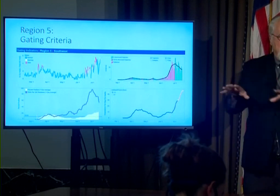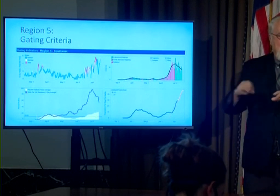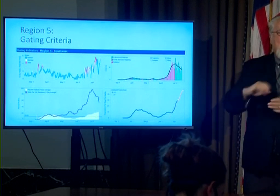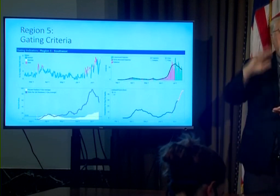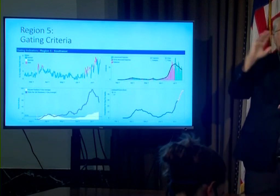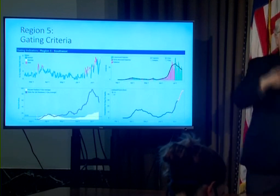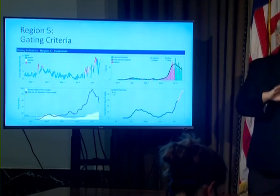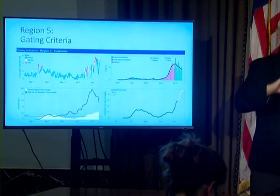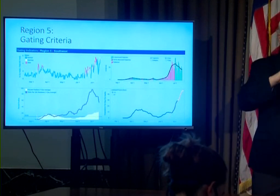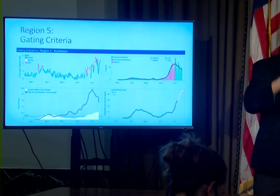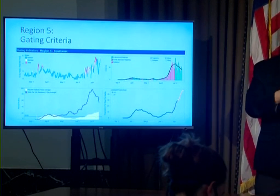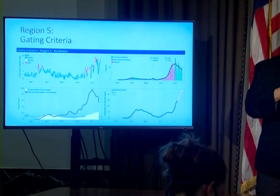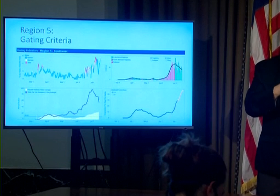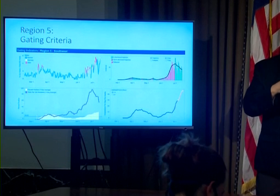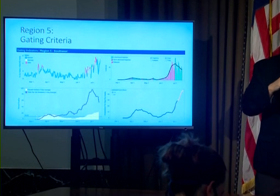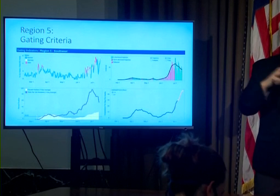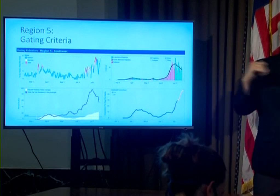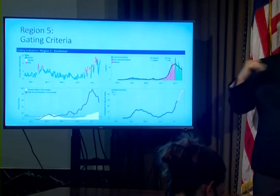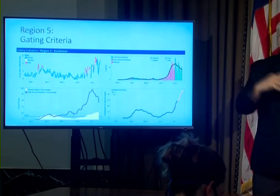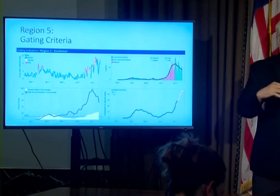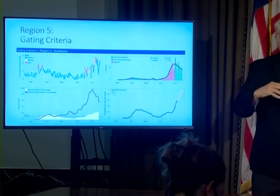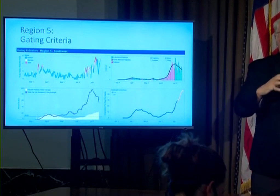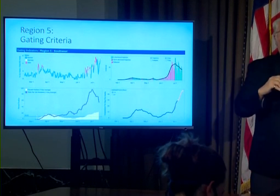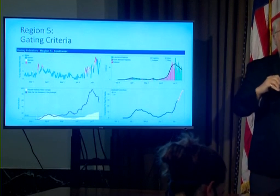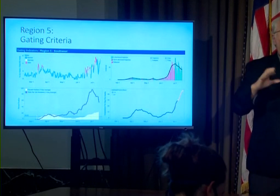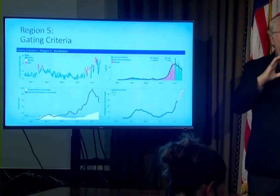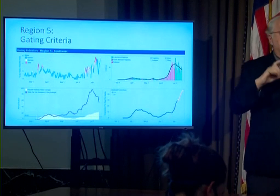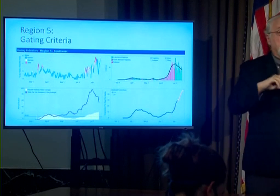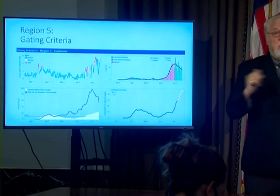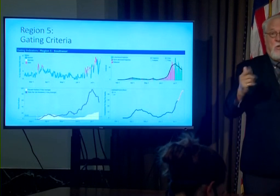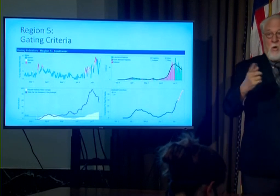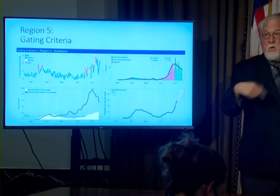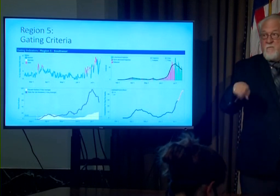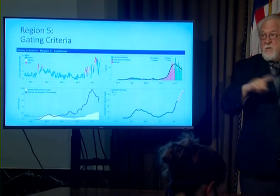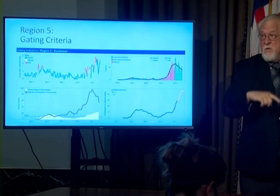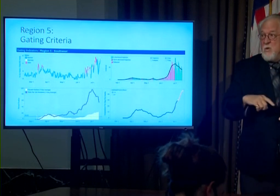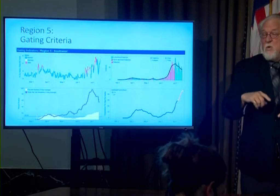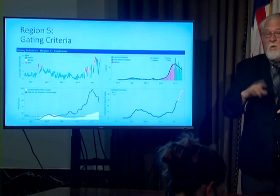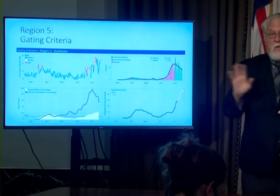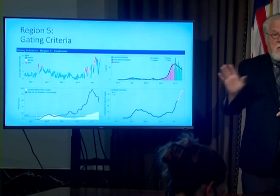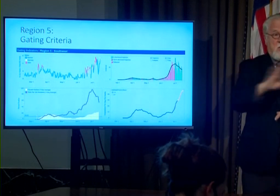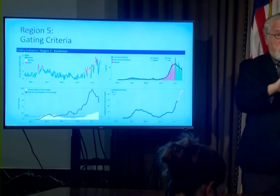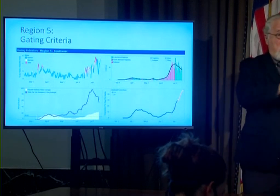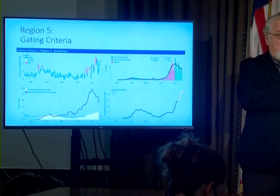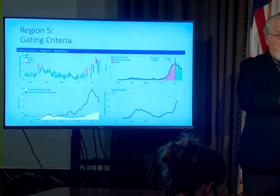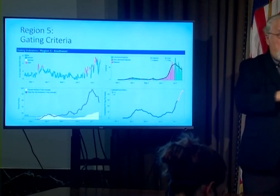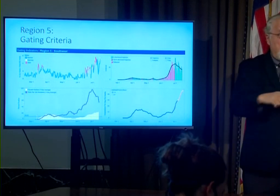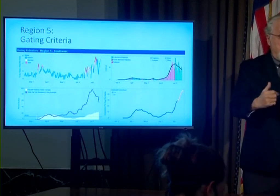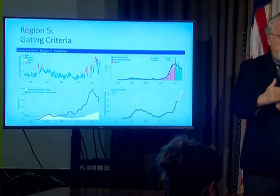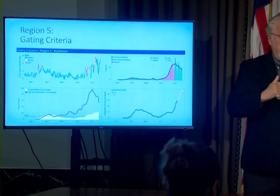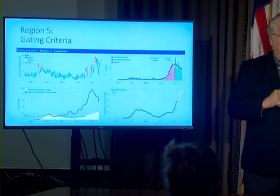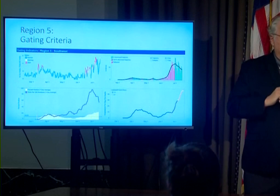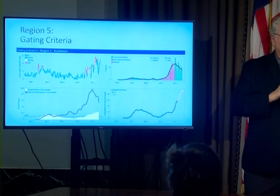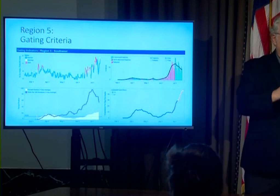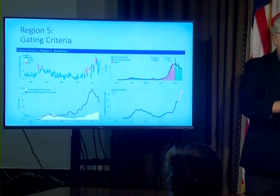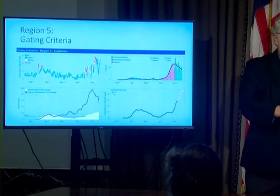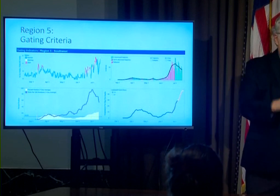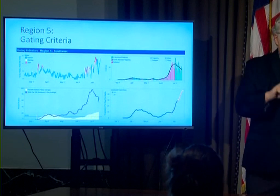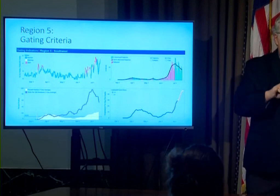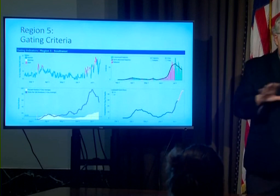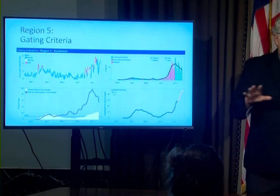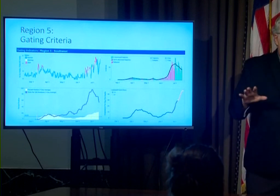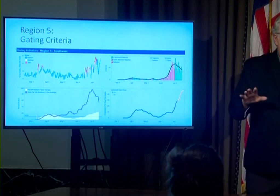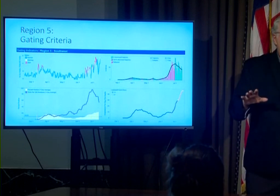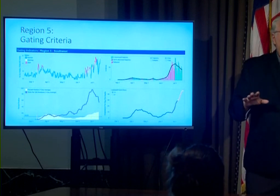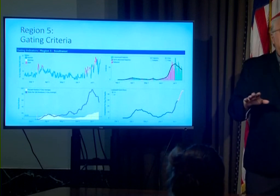crowd gatherings um most importantly communicating to uh all of you the power that you have to help us stop the spread of COVID